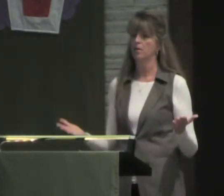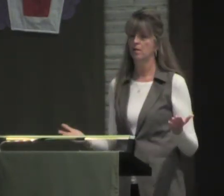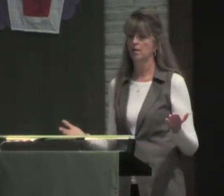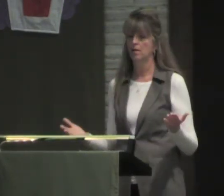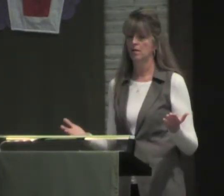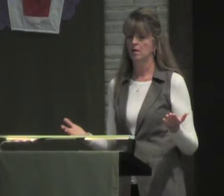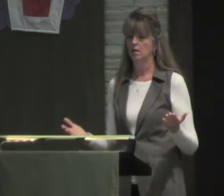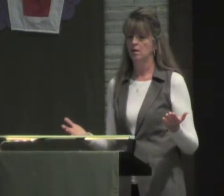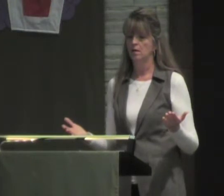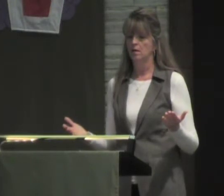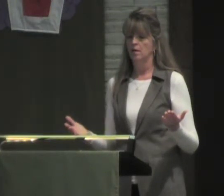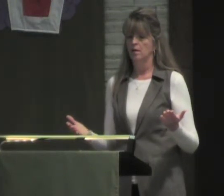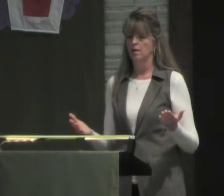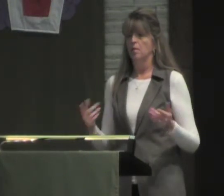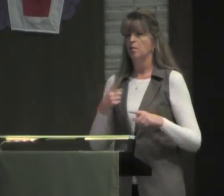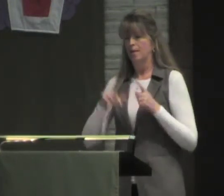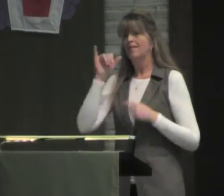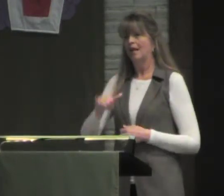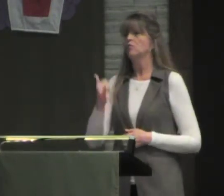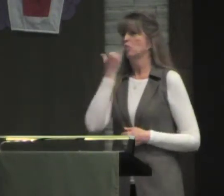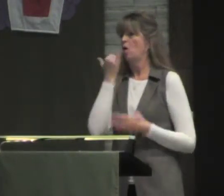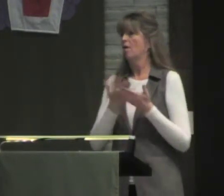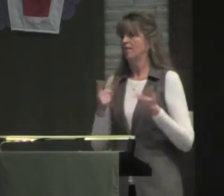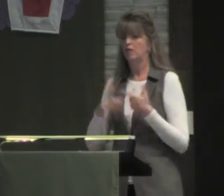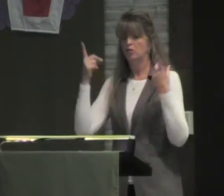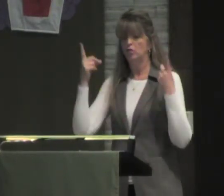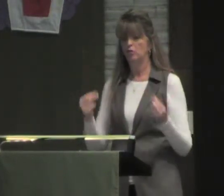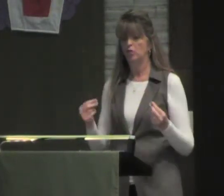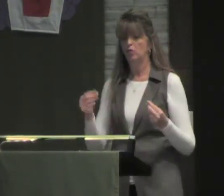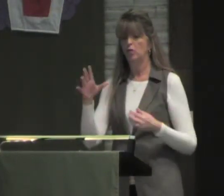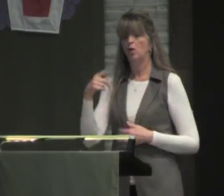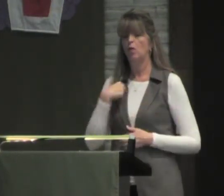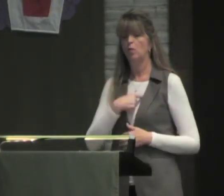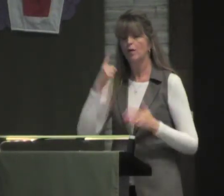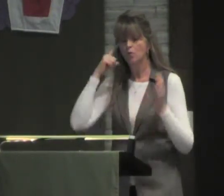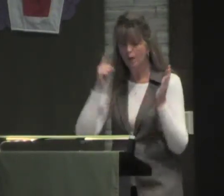Not just saying, but it's in the Bible because that is the wrong thing to do.